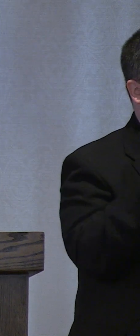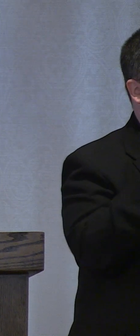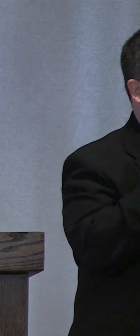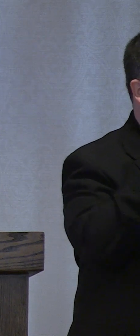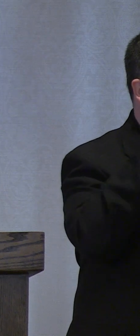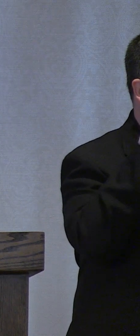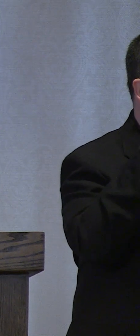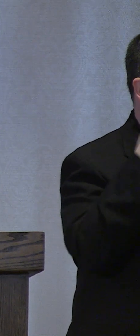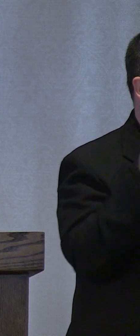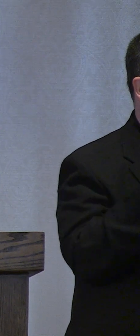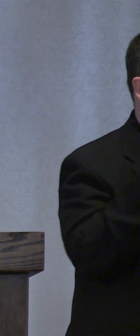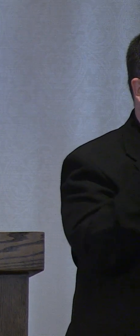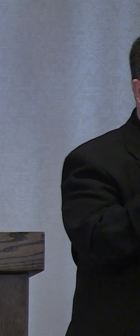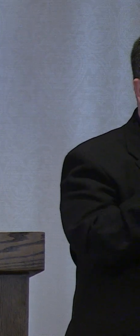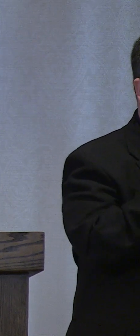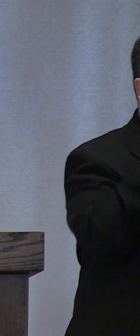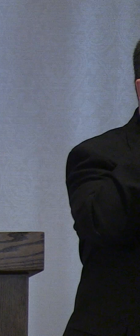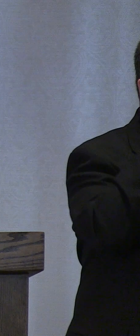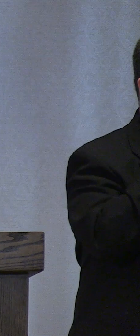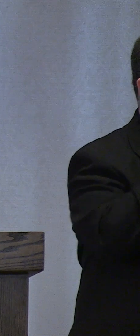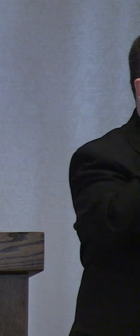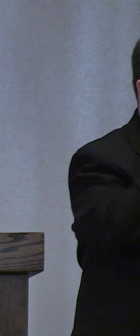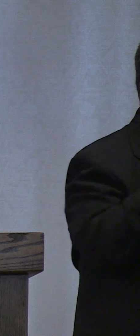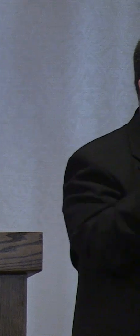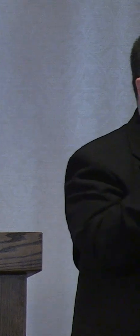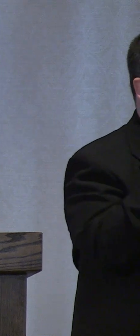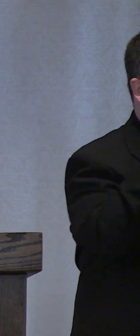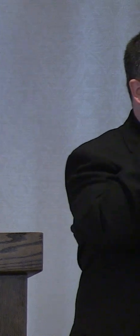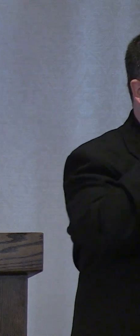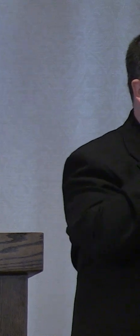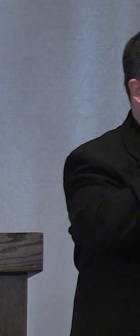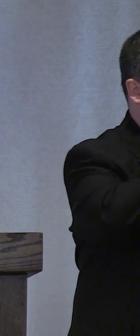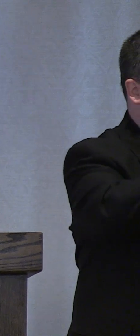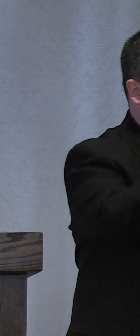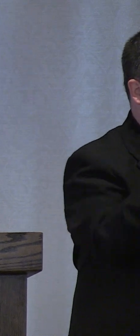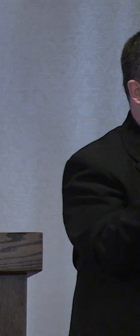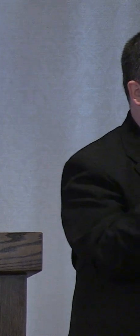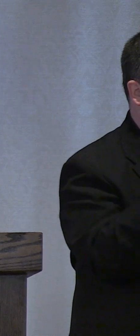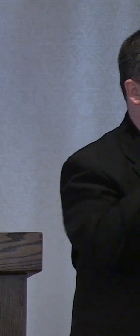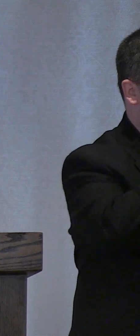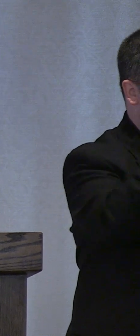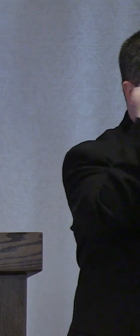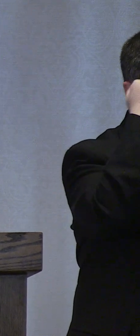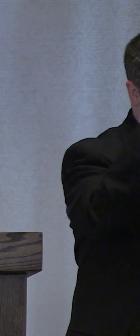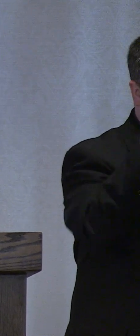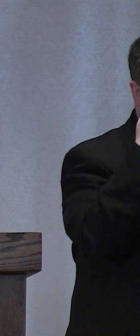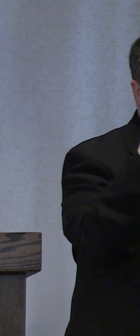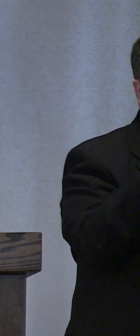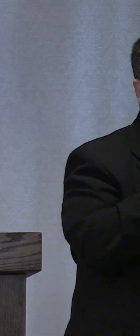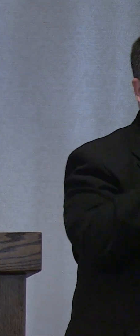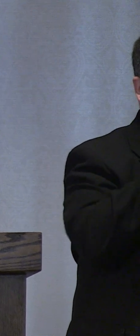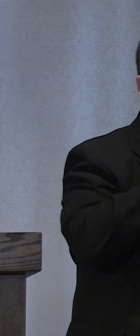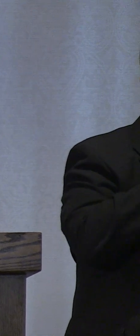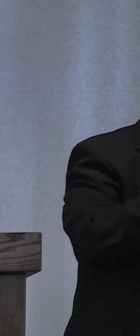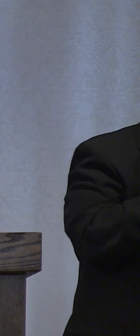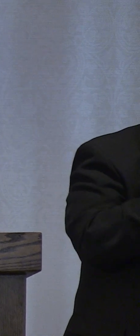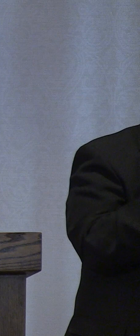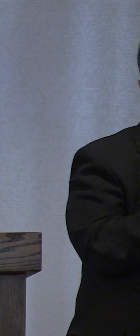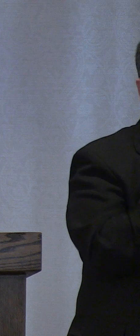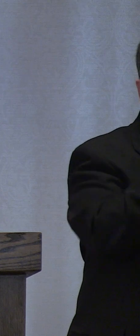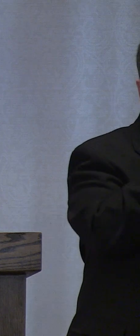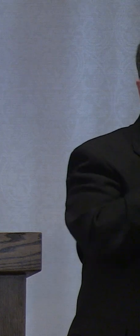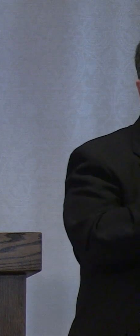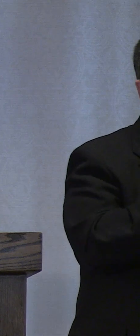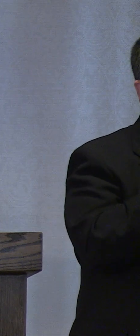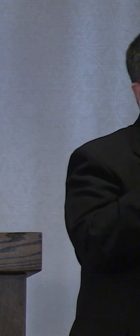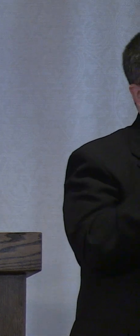we are here tonight to hear from you and hear your input and hear your ideas it relates to a new piece of